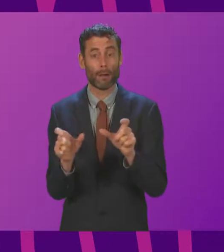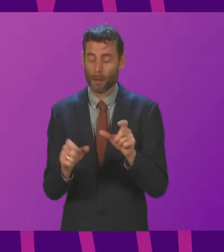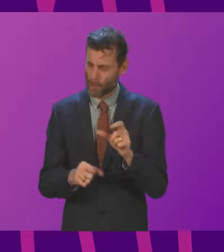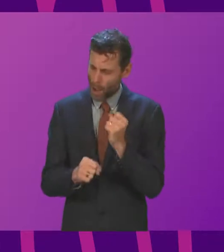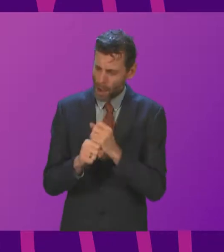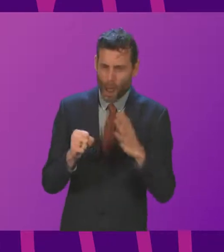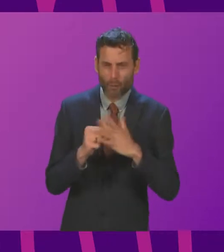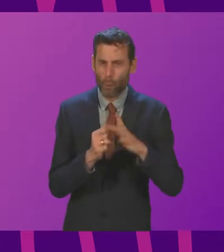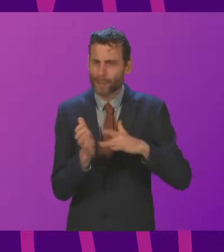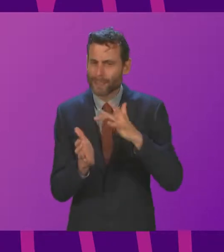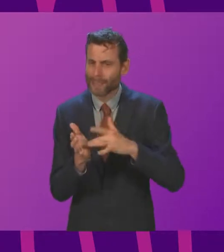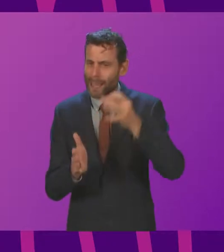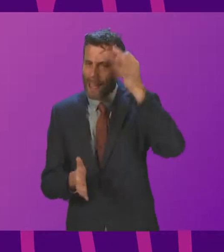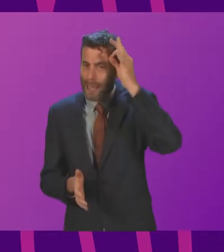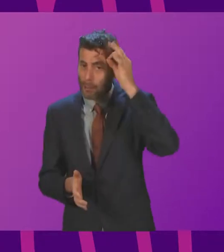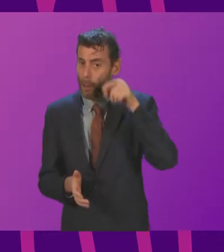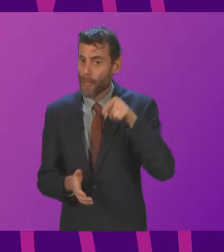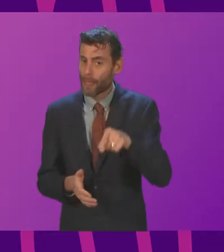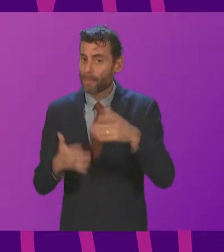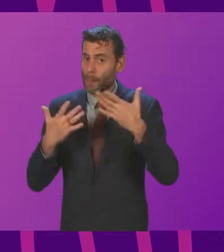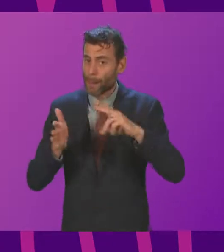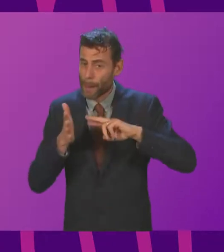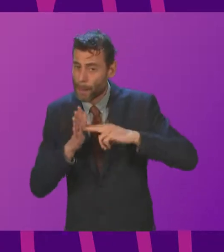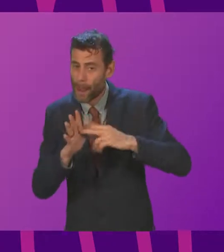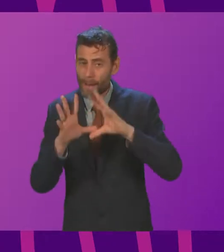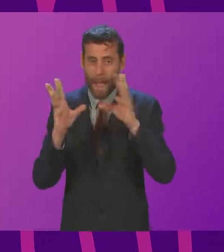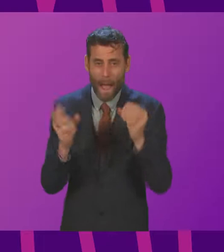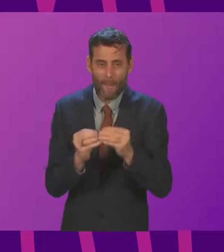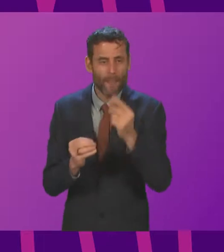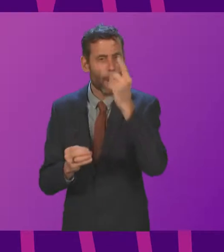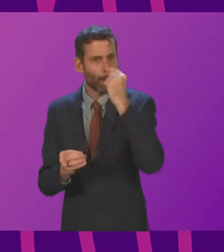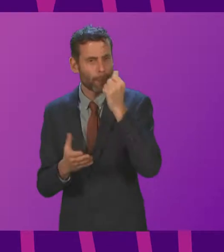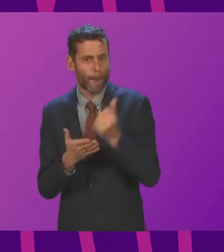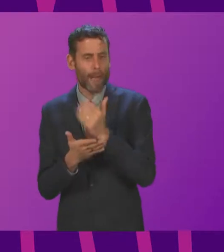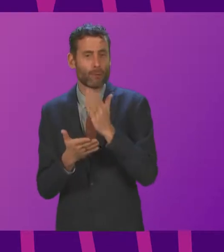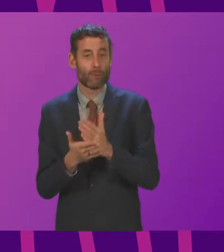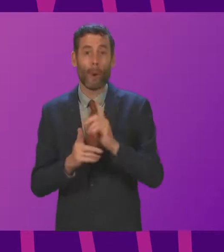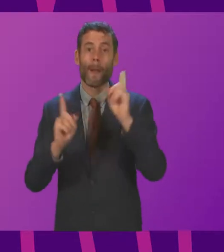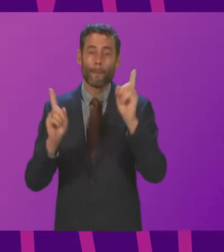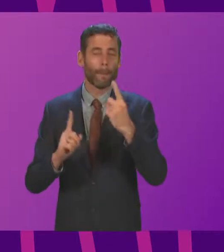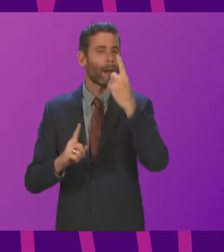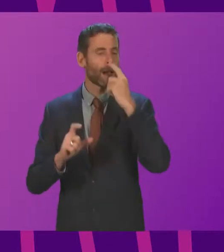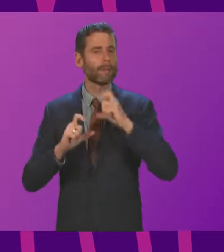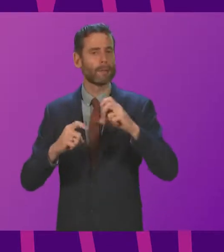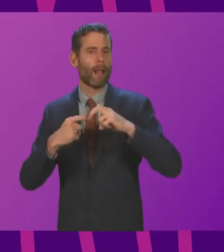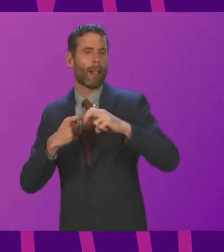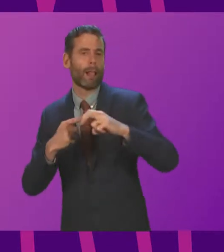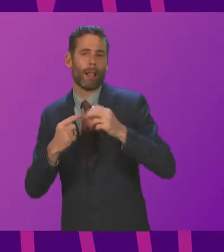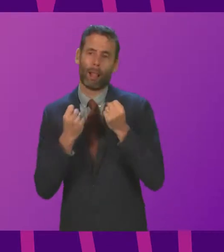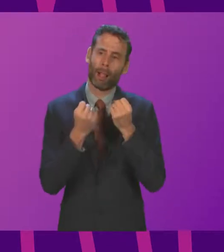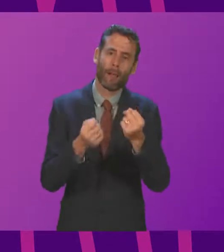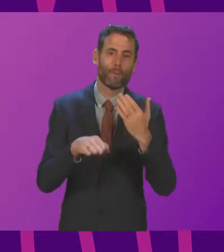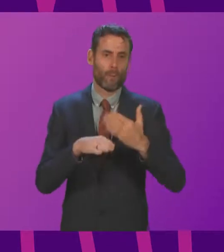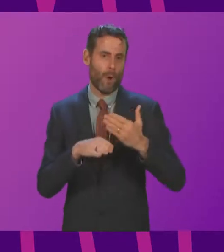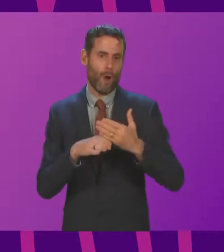and the Scottish Government have done everything they can to minimise the disruption to commuters and local residents in Glasgow